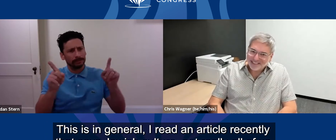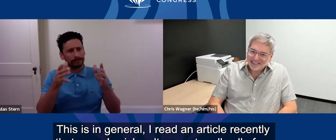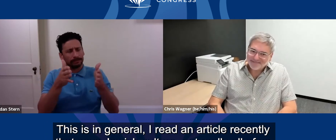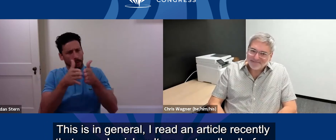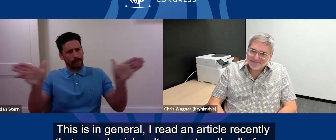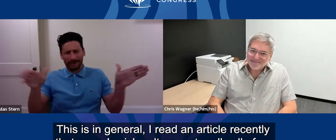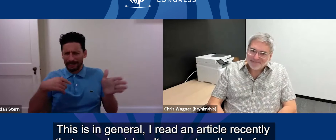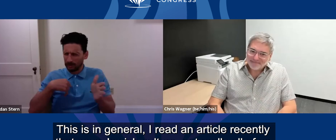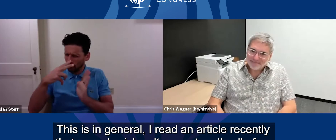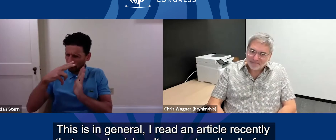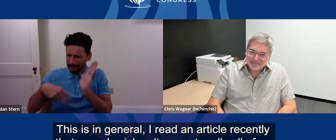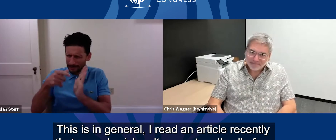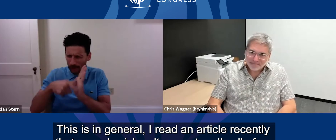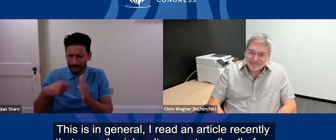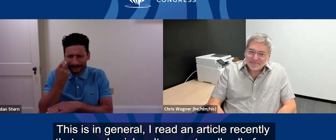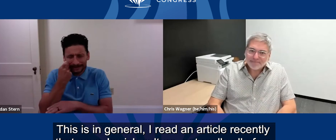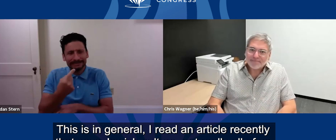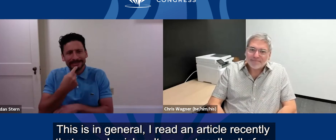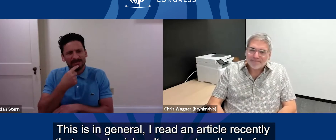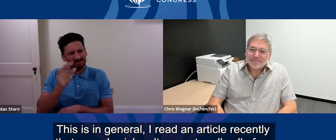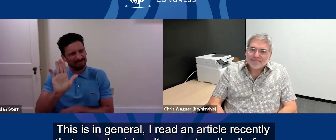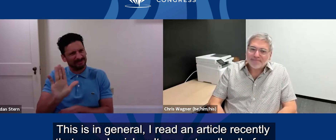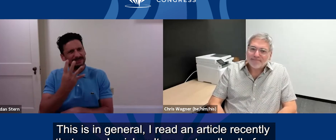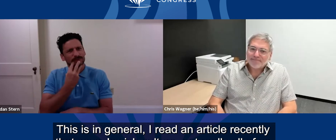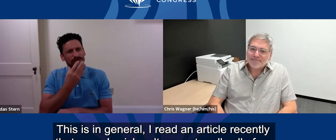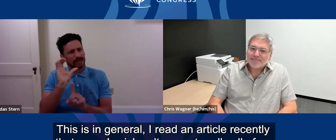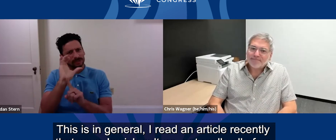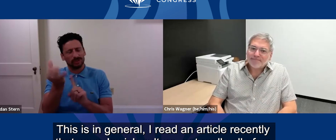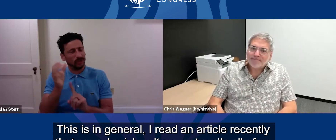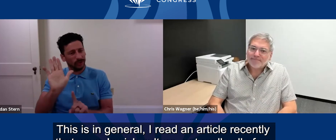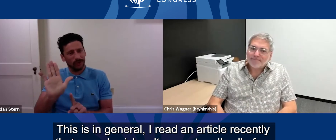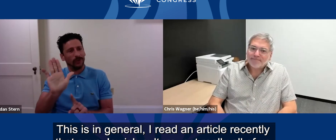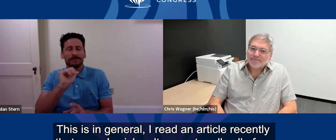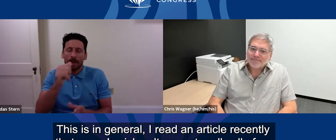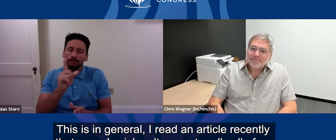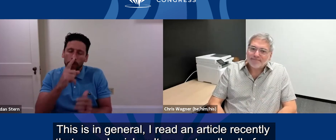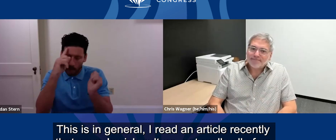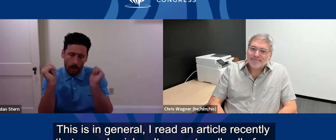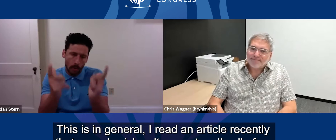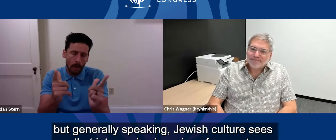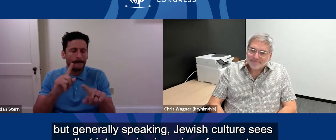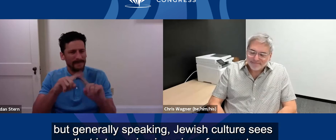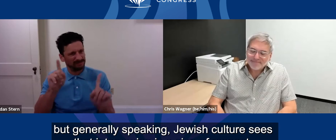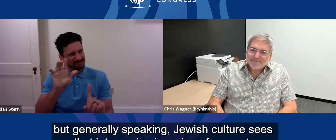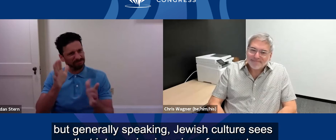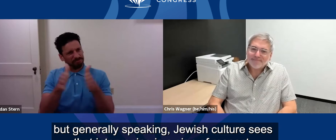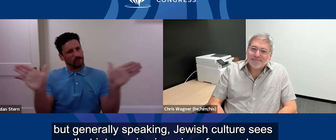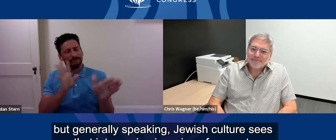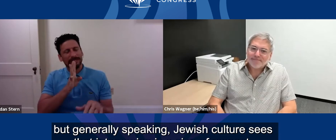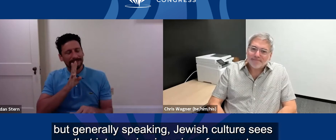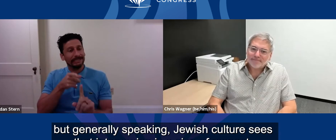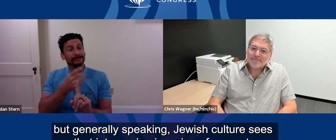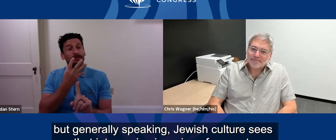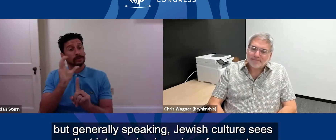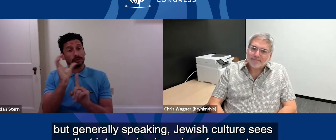This is general, but I read an article recently that says Jewish culture, not really all of us, but generally speaking, Jewish